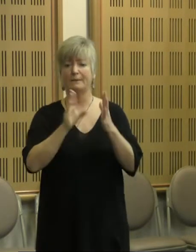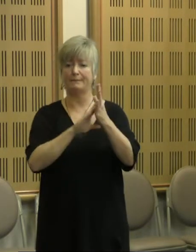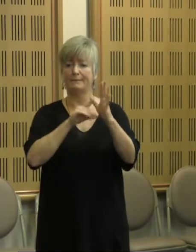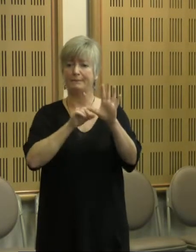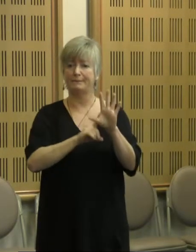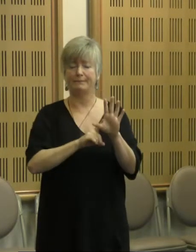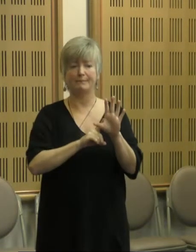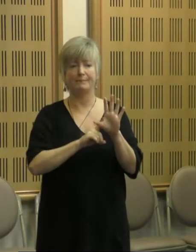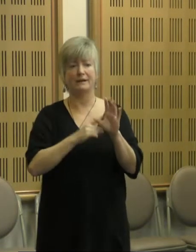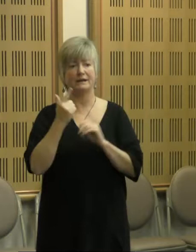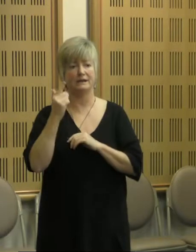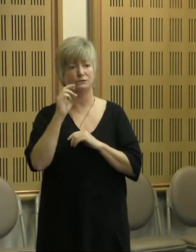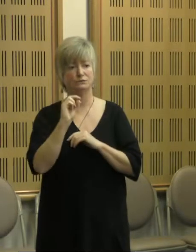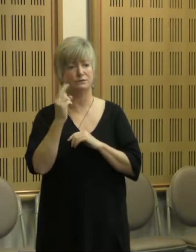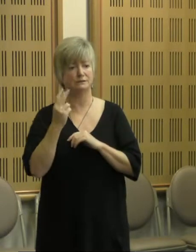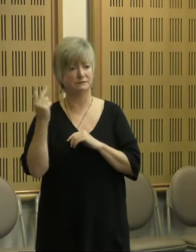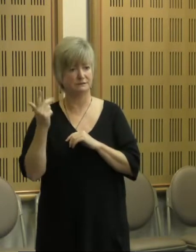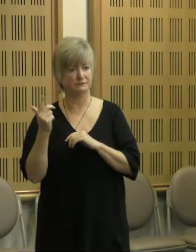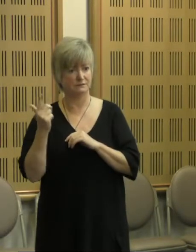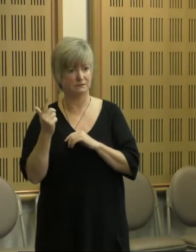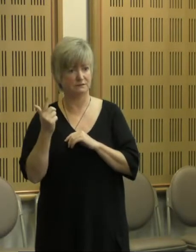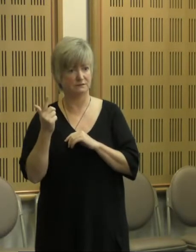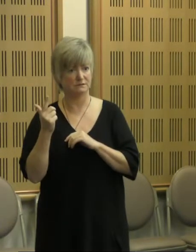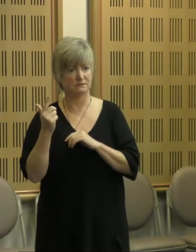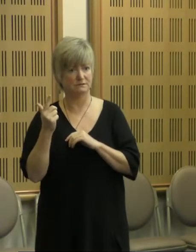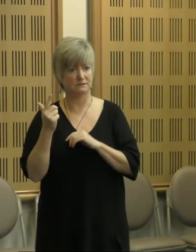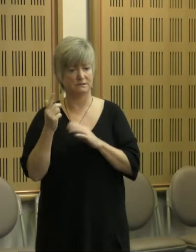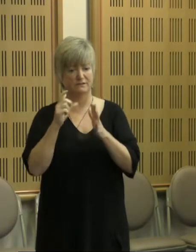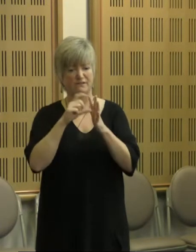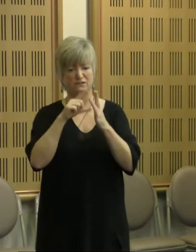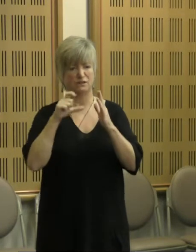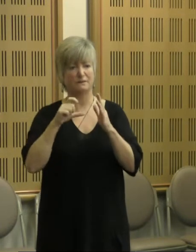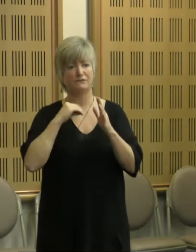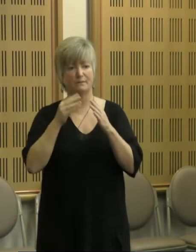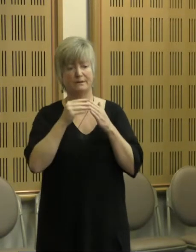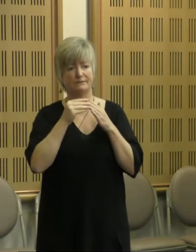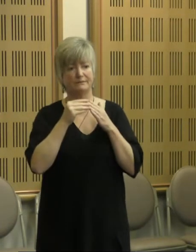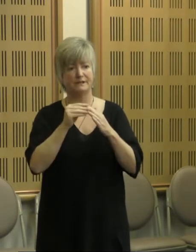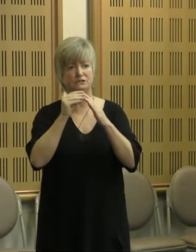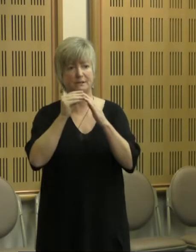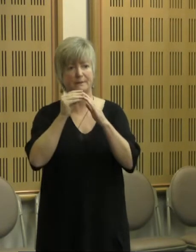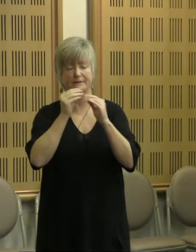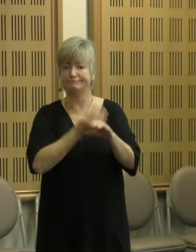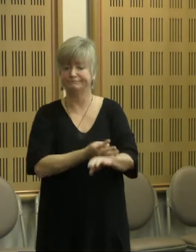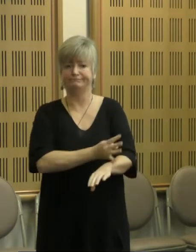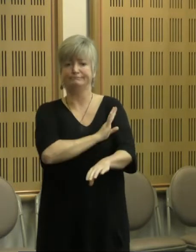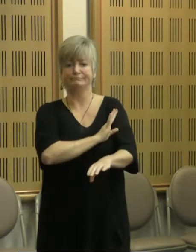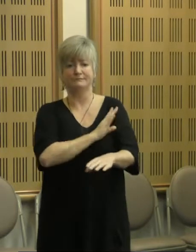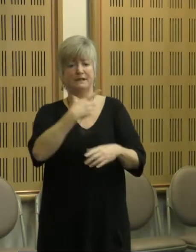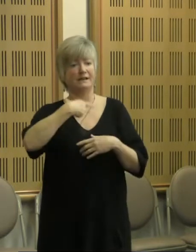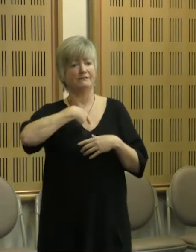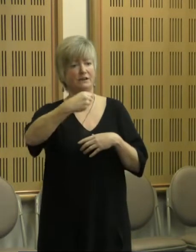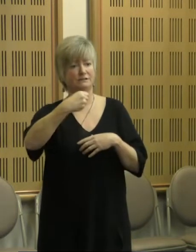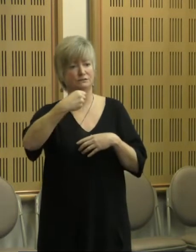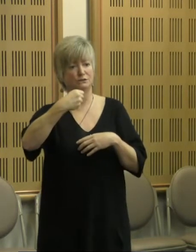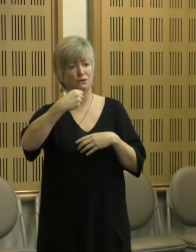this profound document of leadership and inspiration, which invites us all to walk with, and it is in this walking